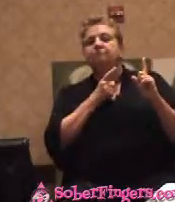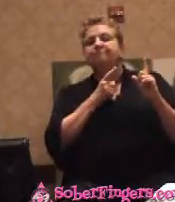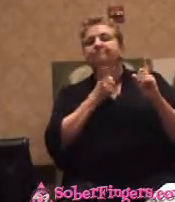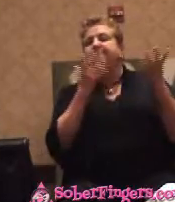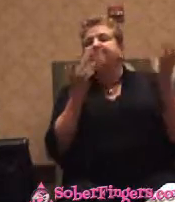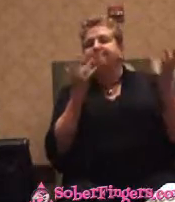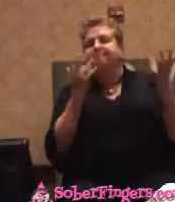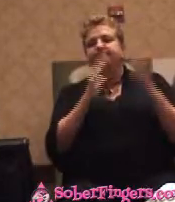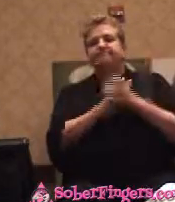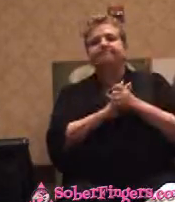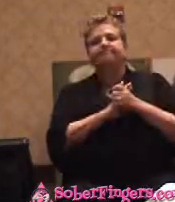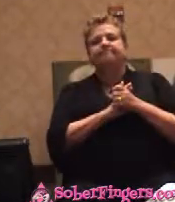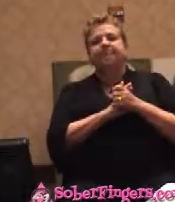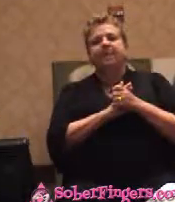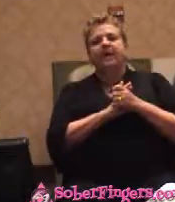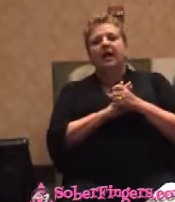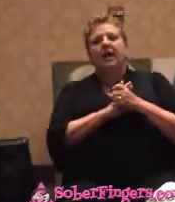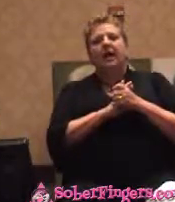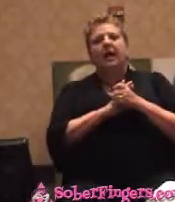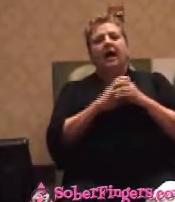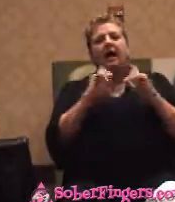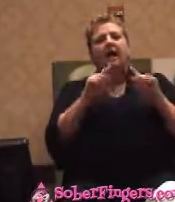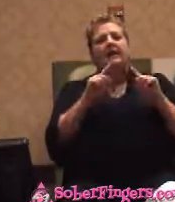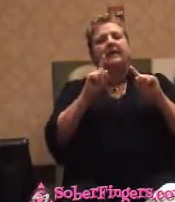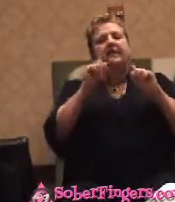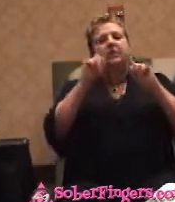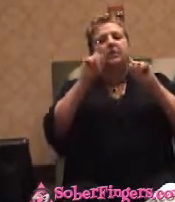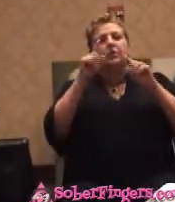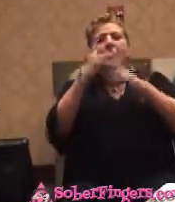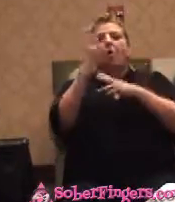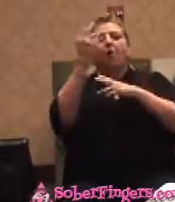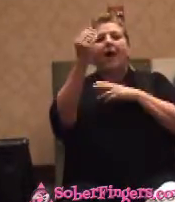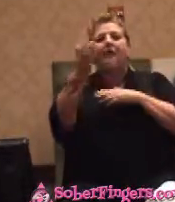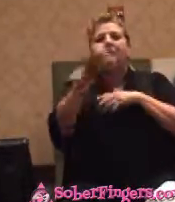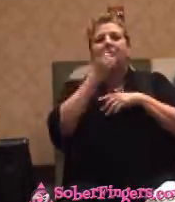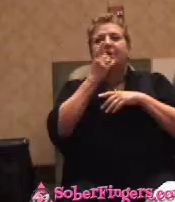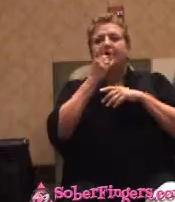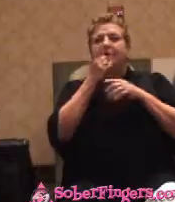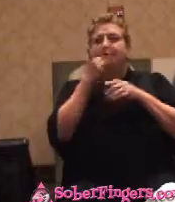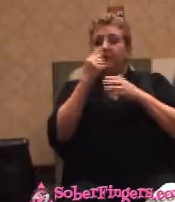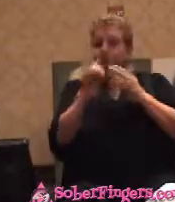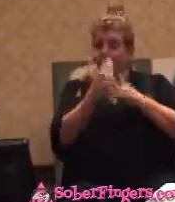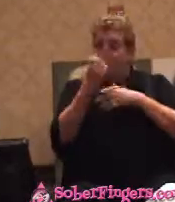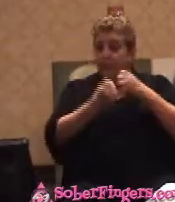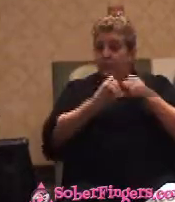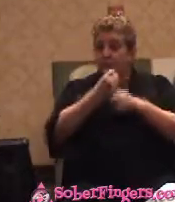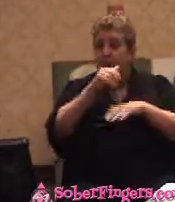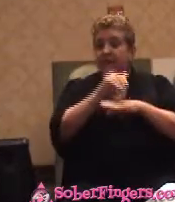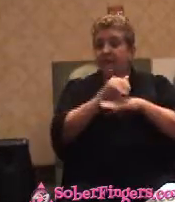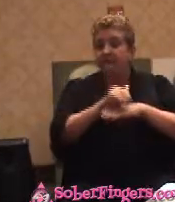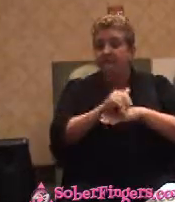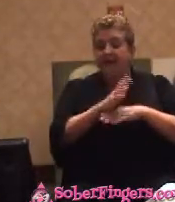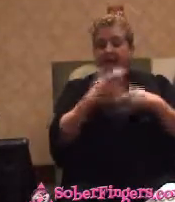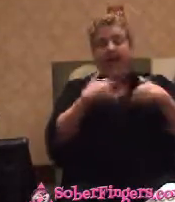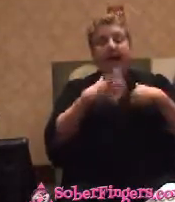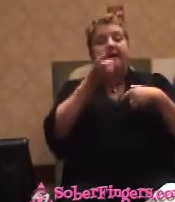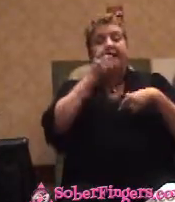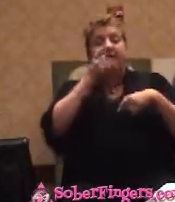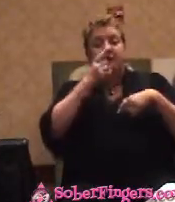go out to dinner with some friends on New Year's Eve. Have dinner and come back to my house where we were going to bring